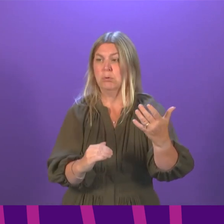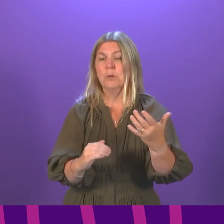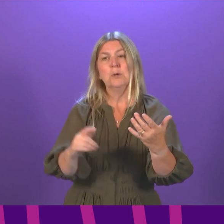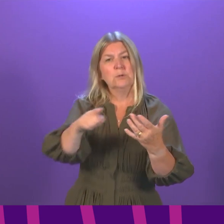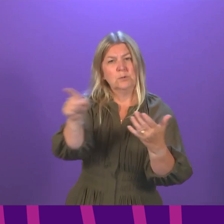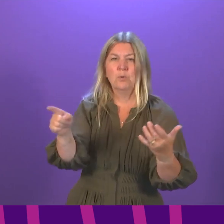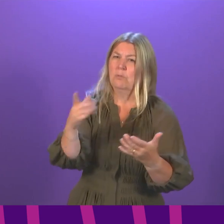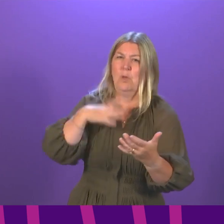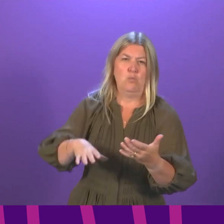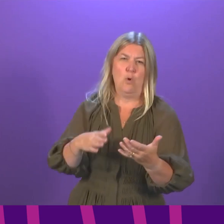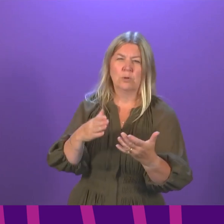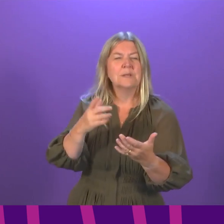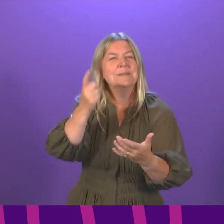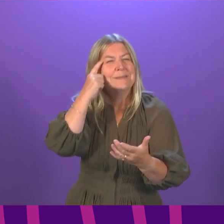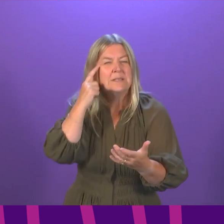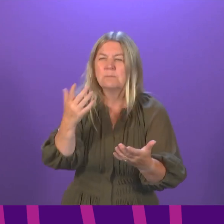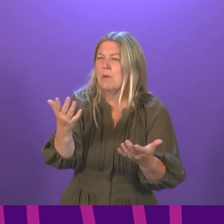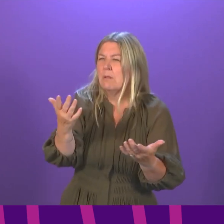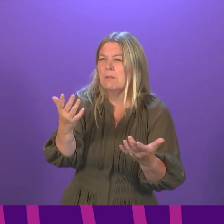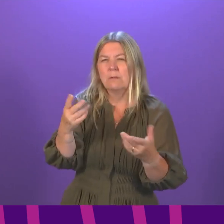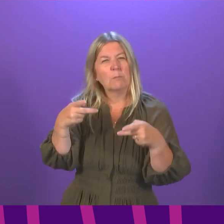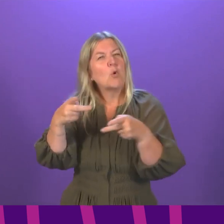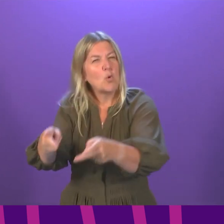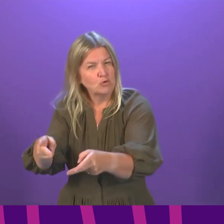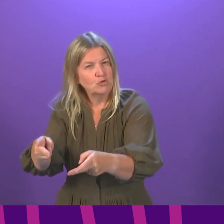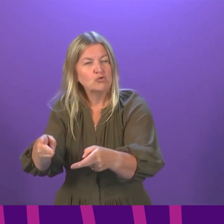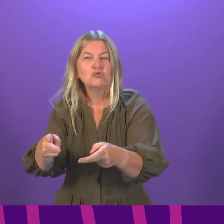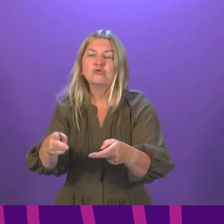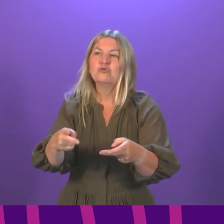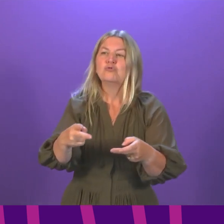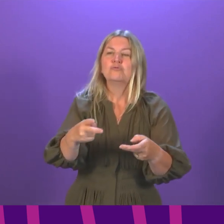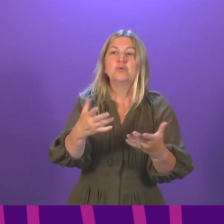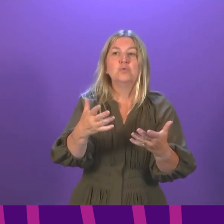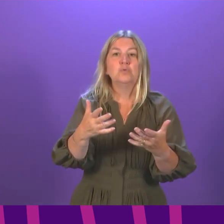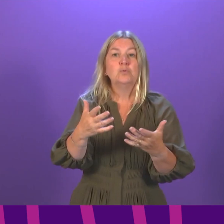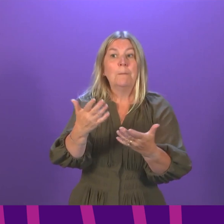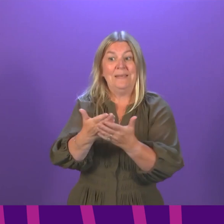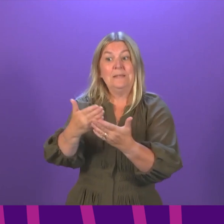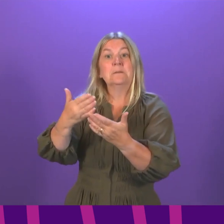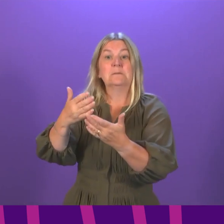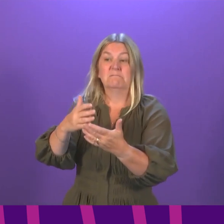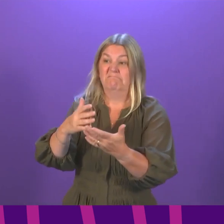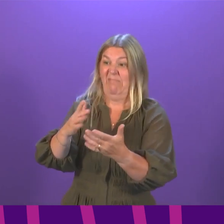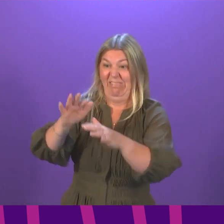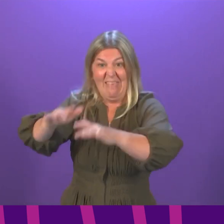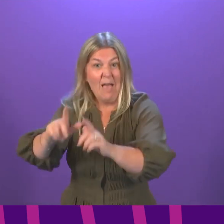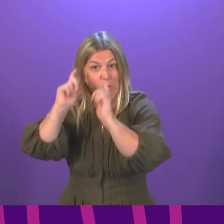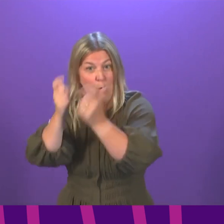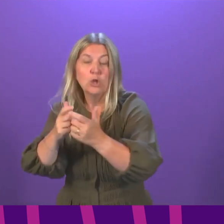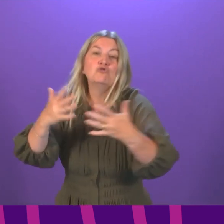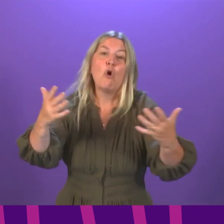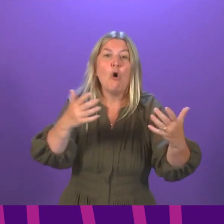to the mix of on-site learning and remote learning. As well as guidance being published, I would expect